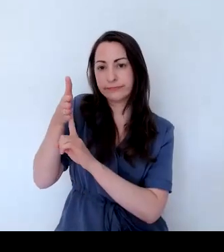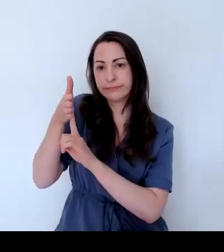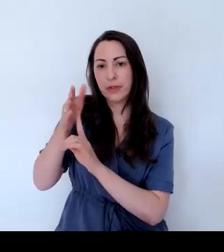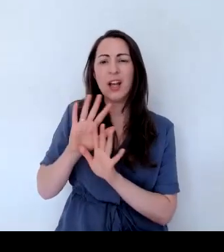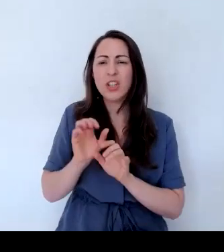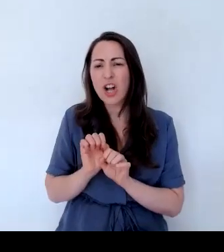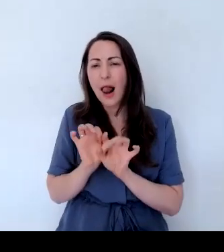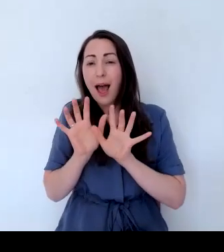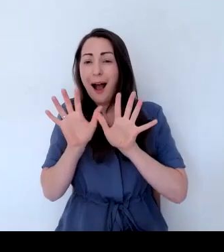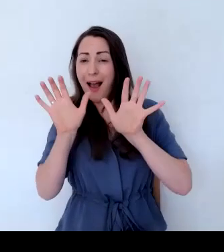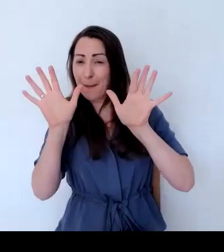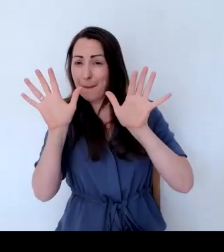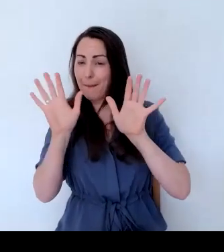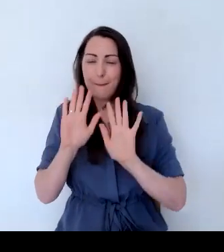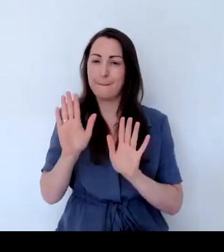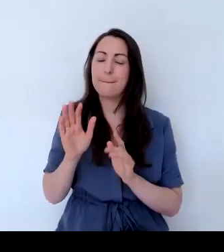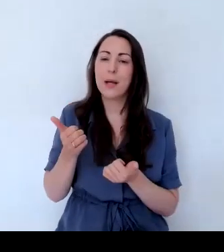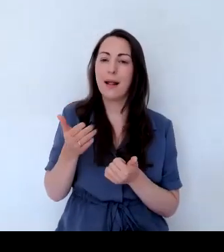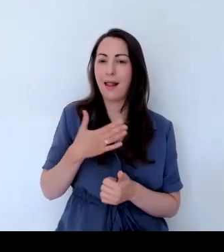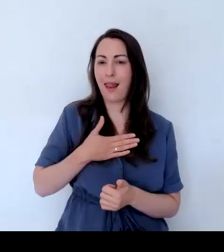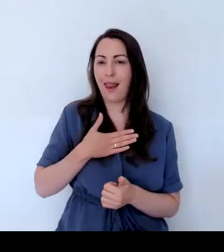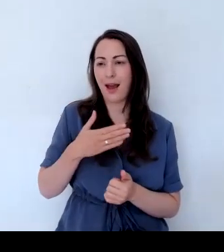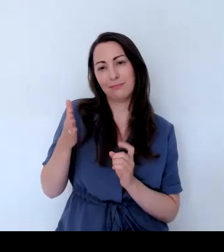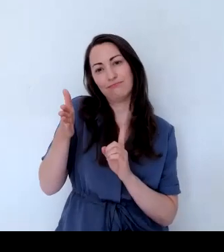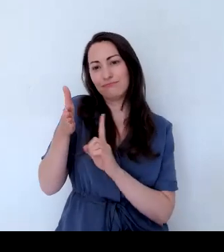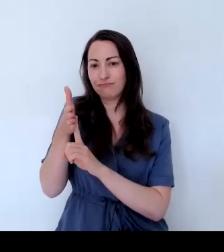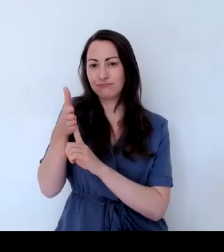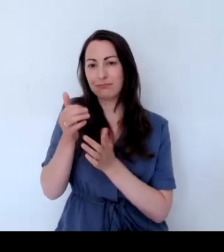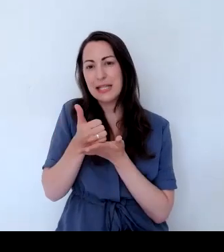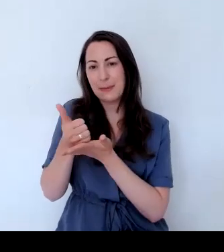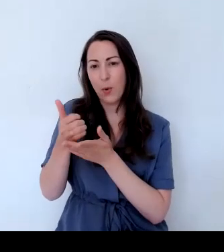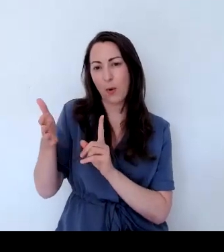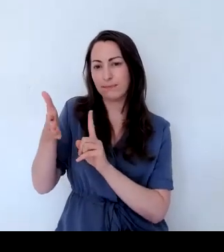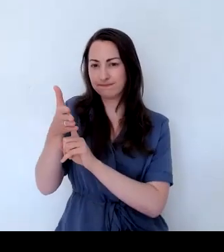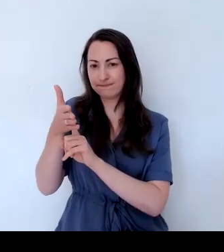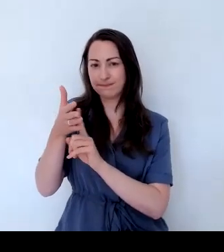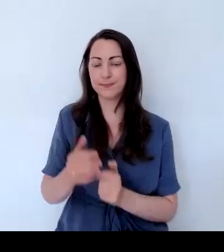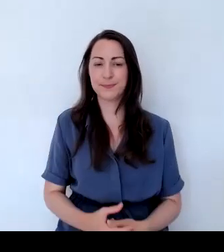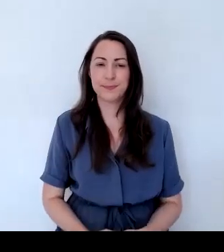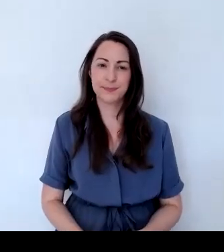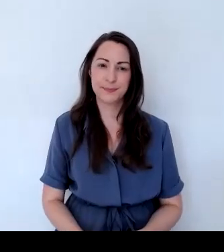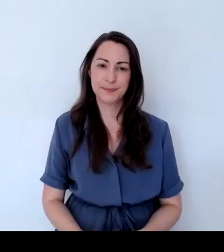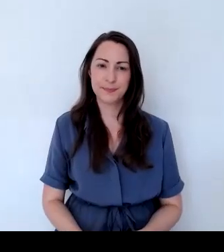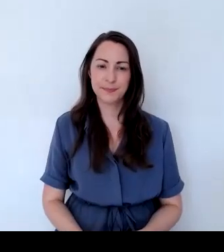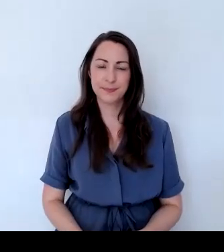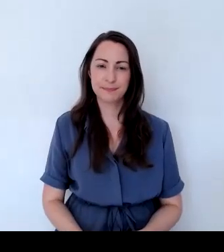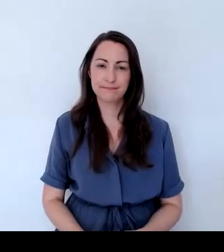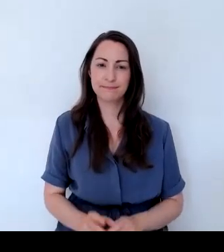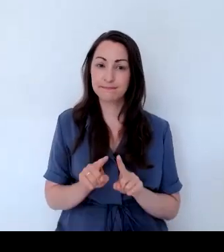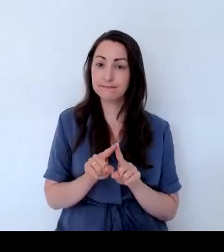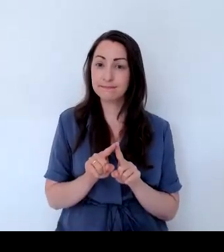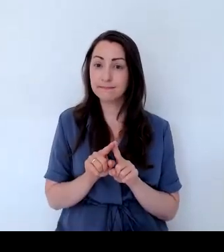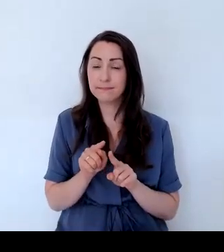but it does grow very well up against the wall. And just on the left here,